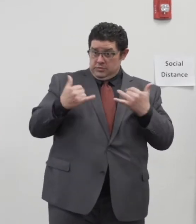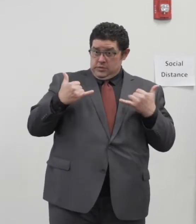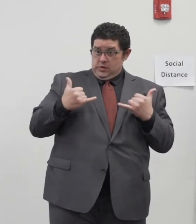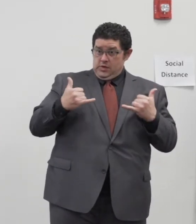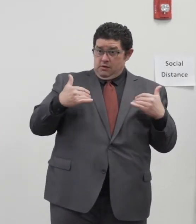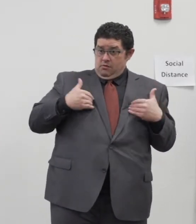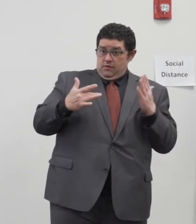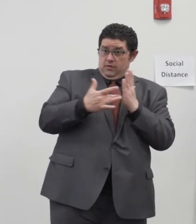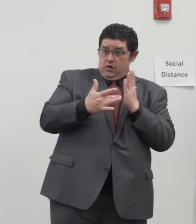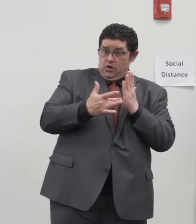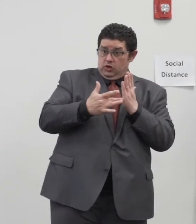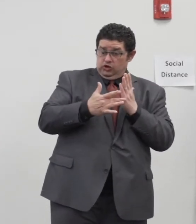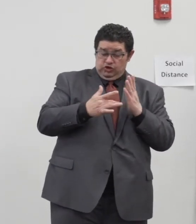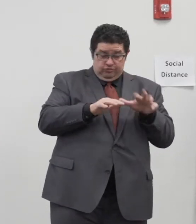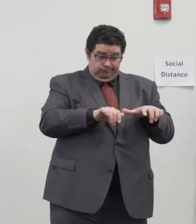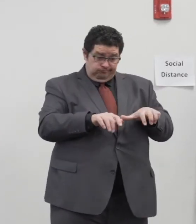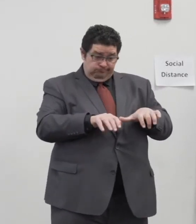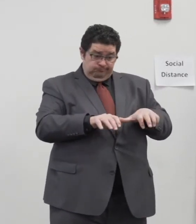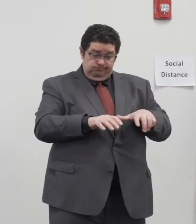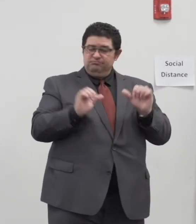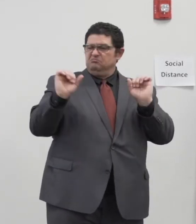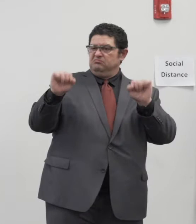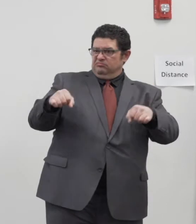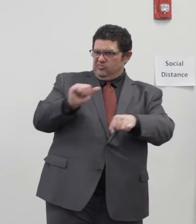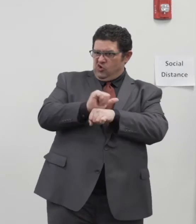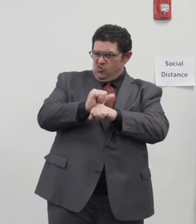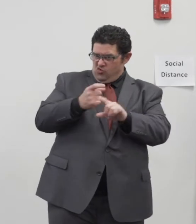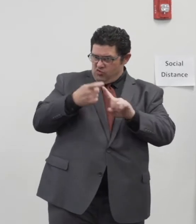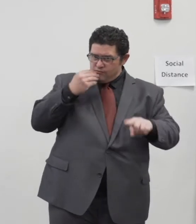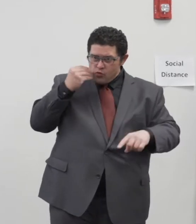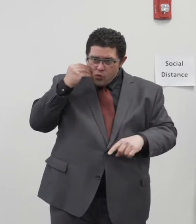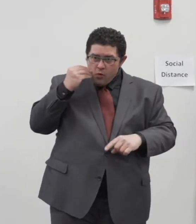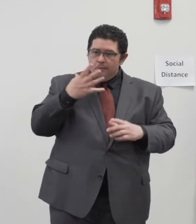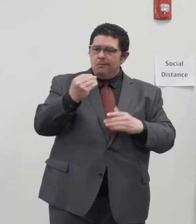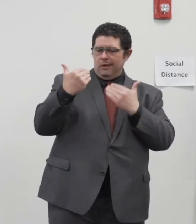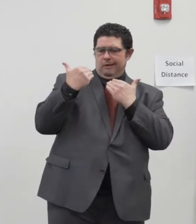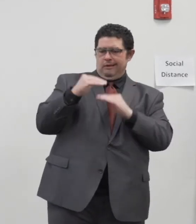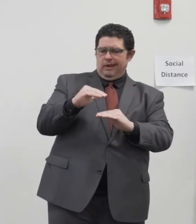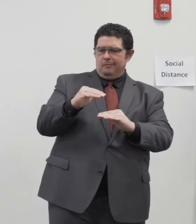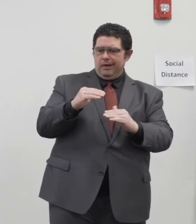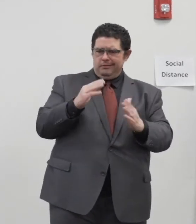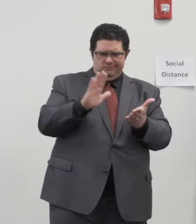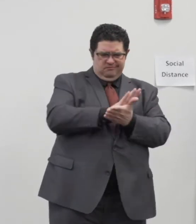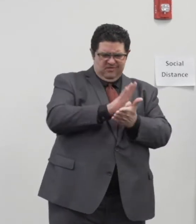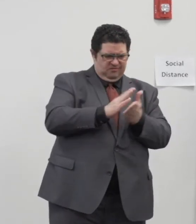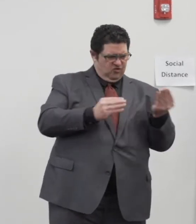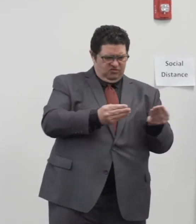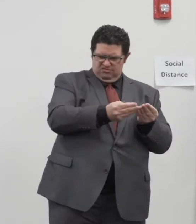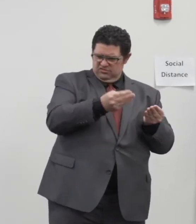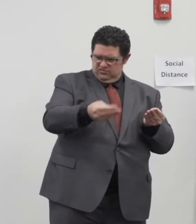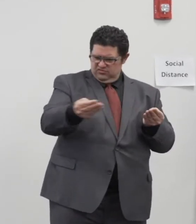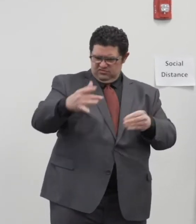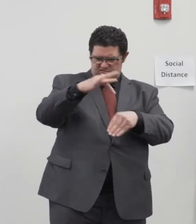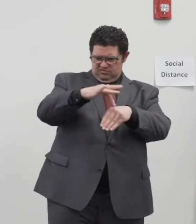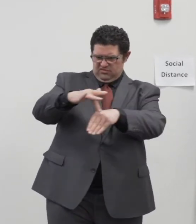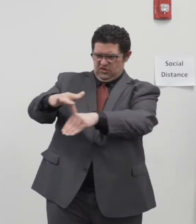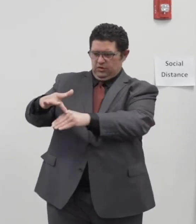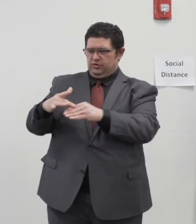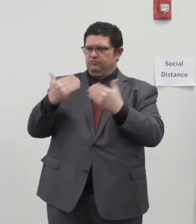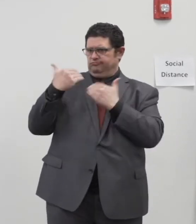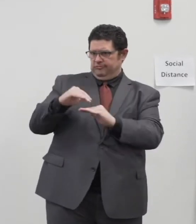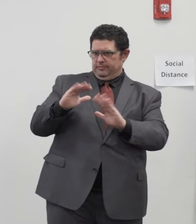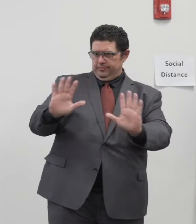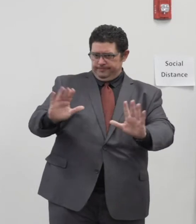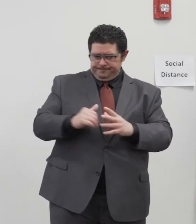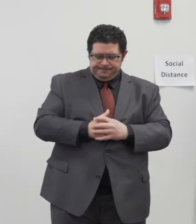electronically will allow people to work from home, and will also limit staff to staff contact during this response.